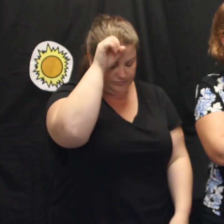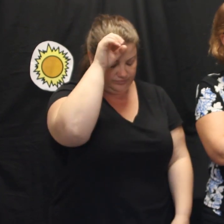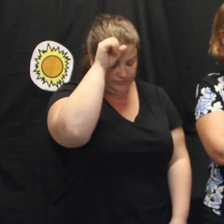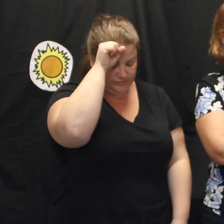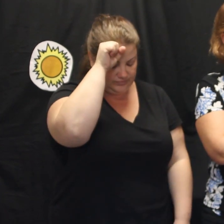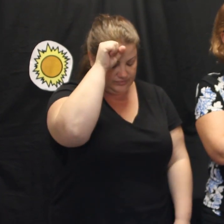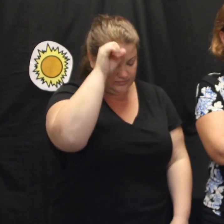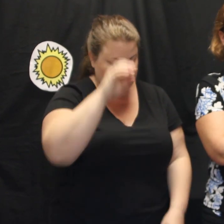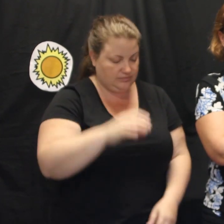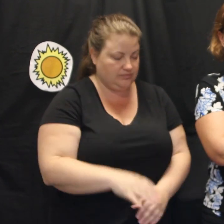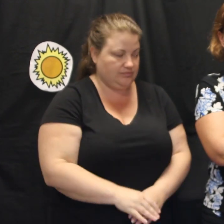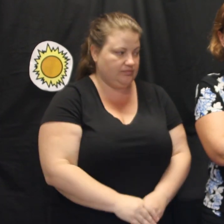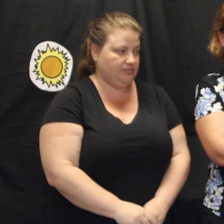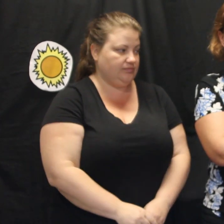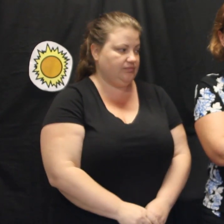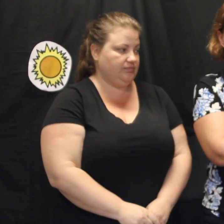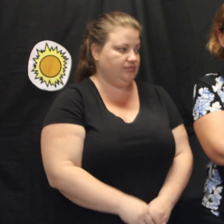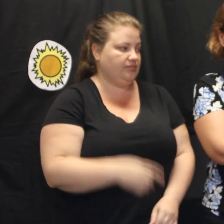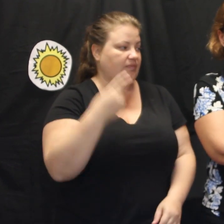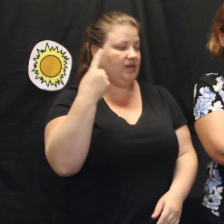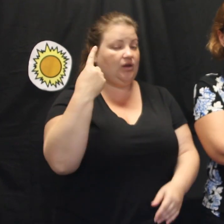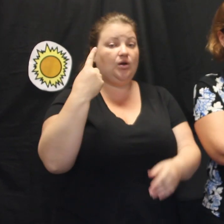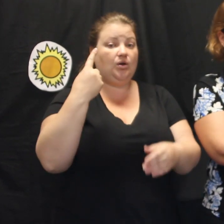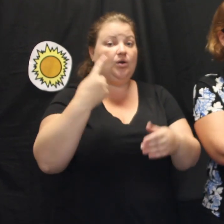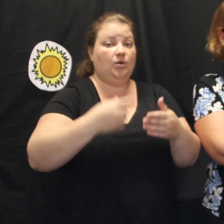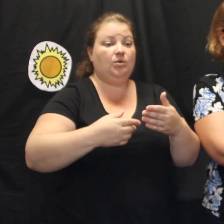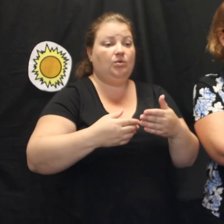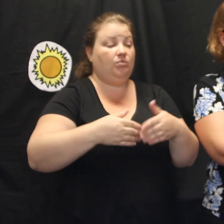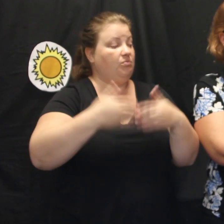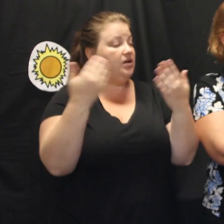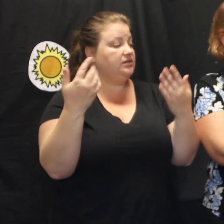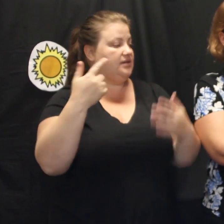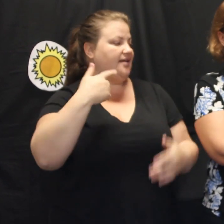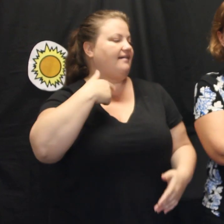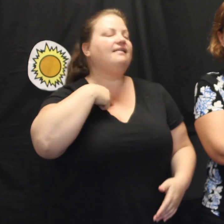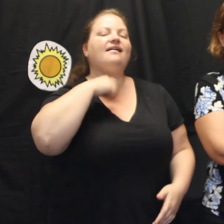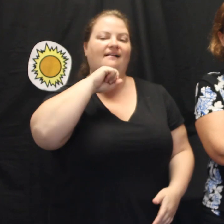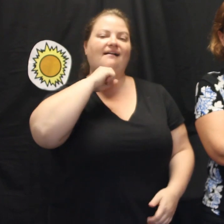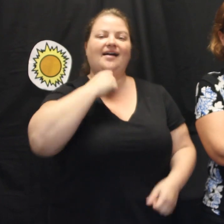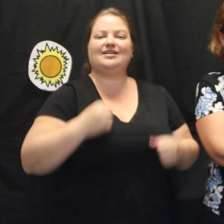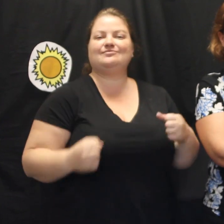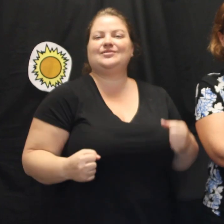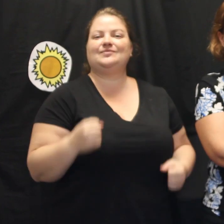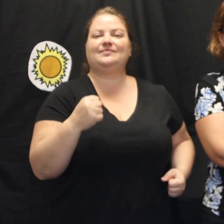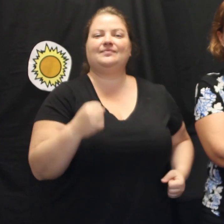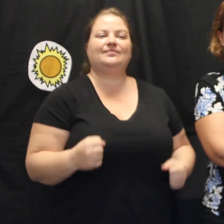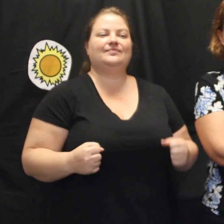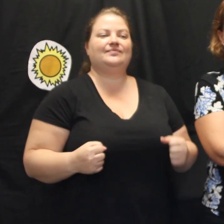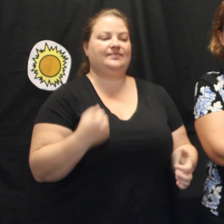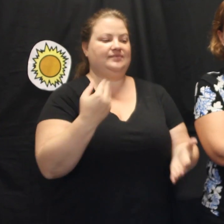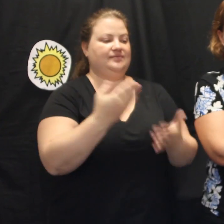One day, I will march on Anzac Day and I will do the remembering.